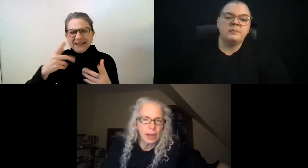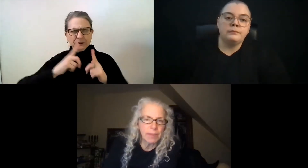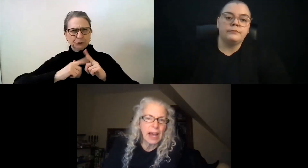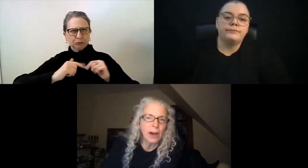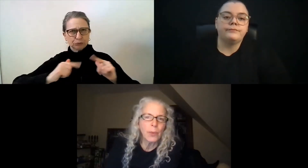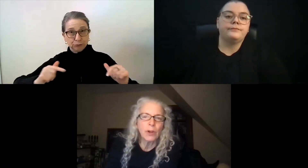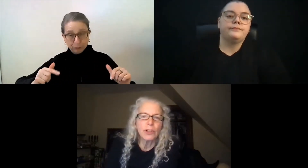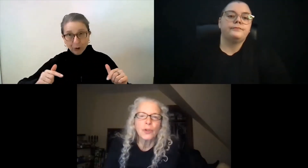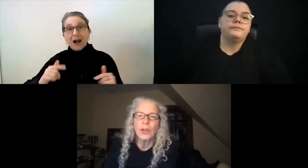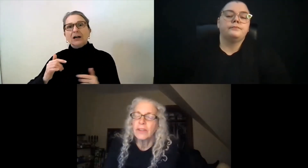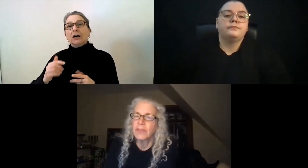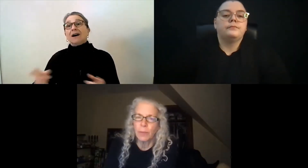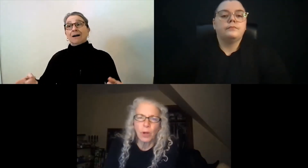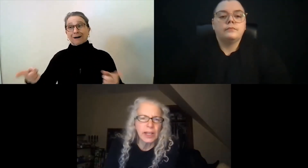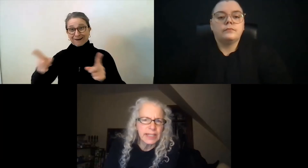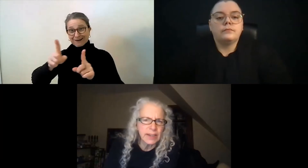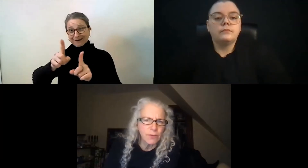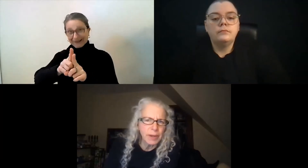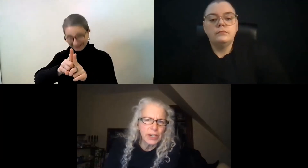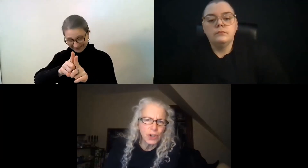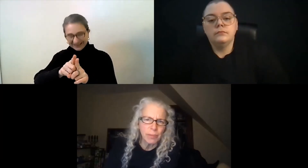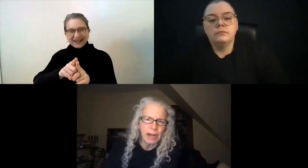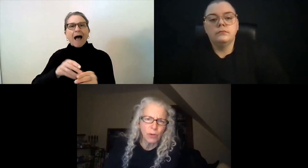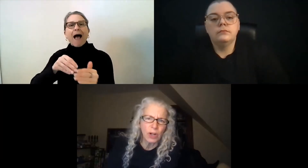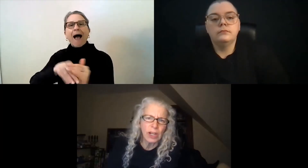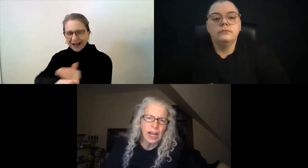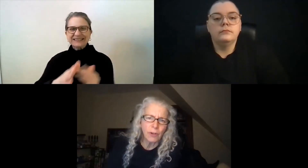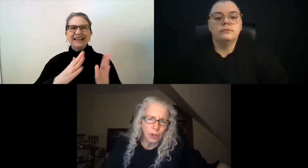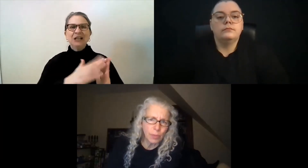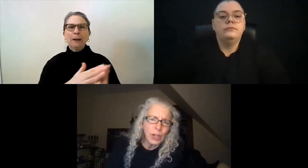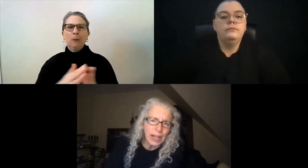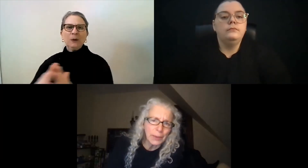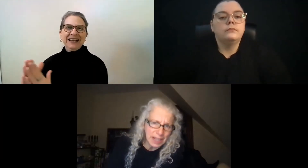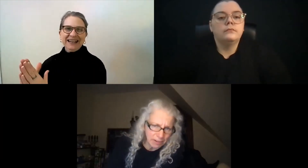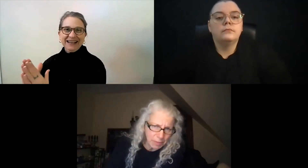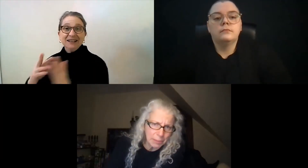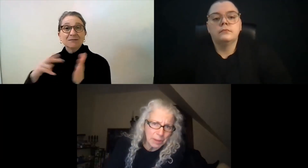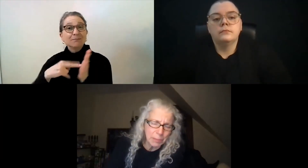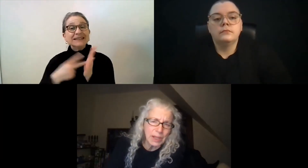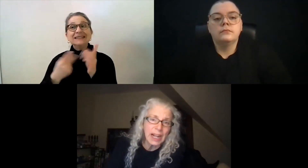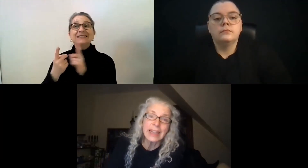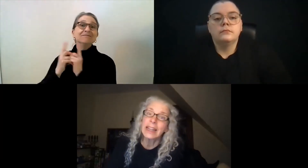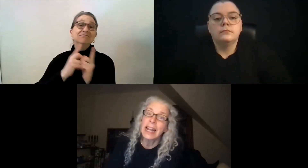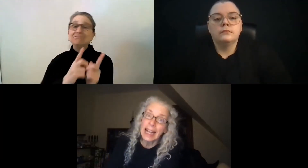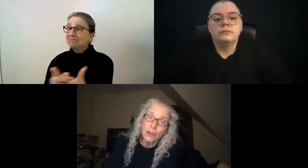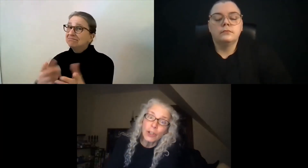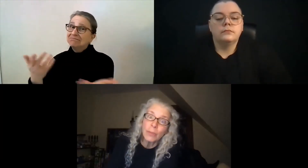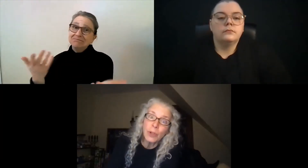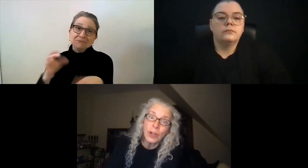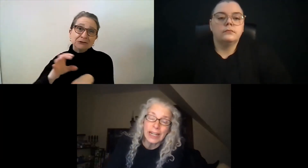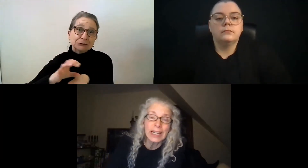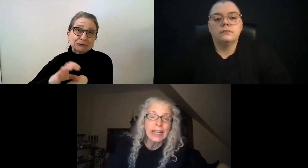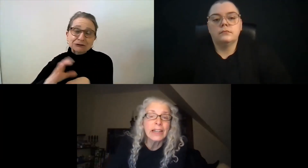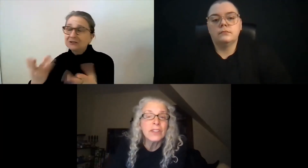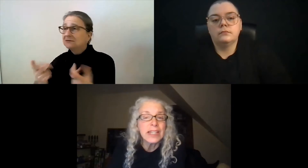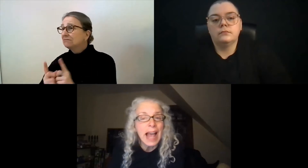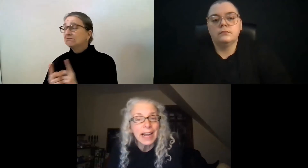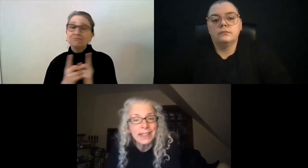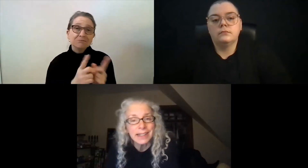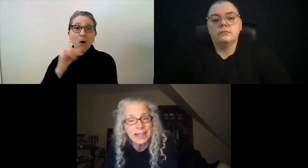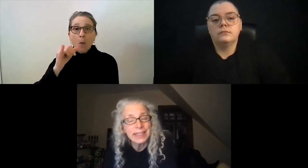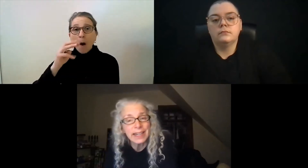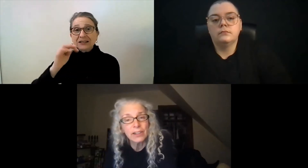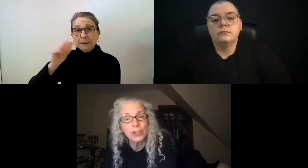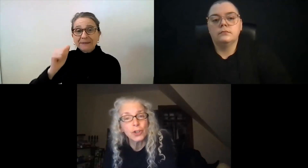teach them that we also give them all this information about how to communicate with deaf-blind people. And then they enter the community and it gives